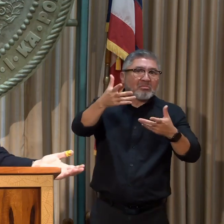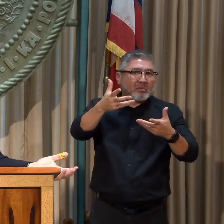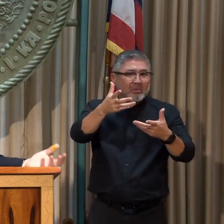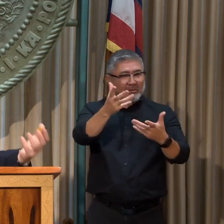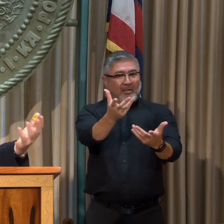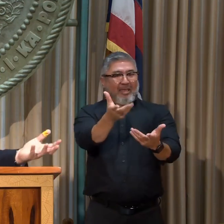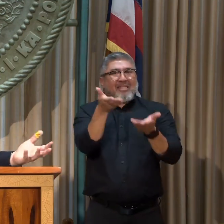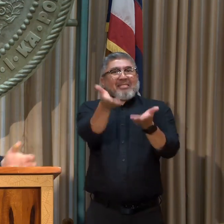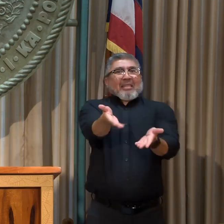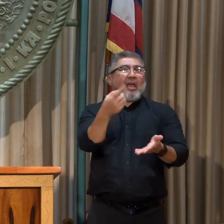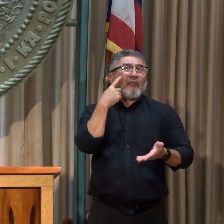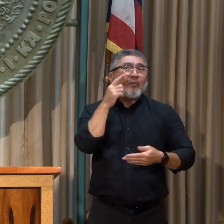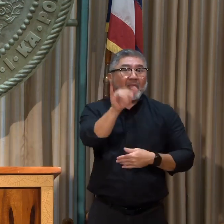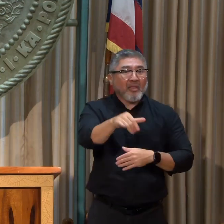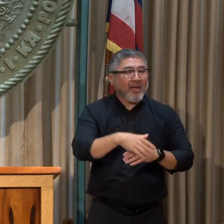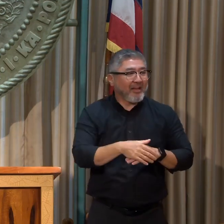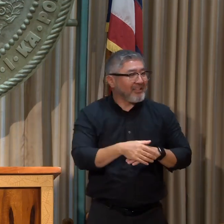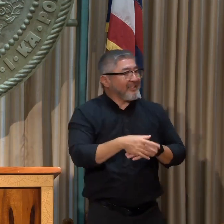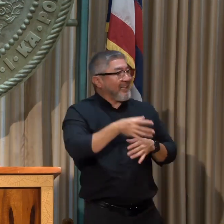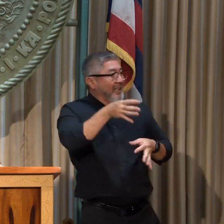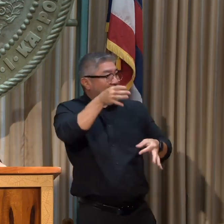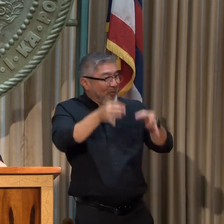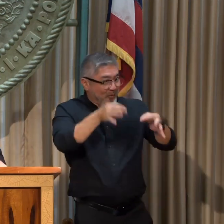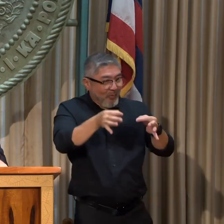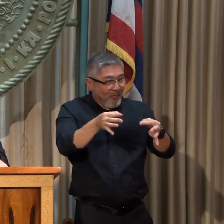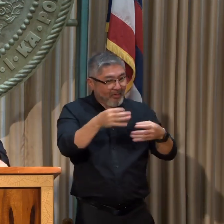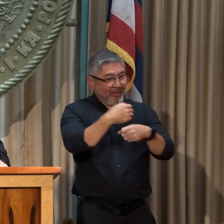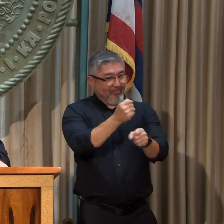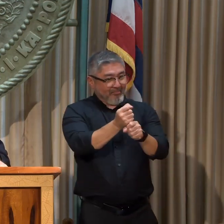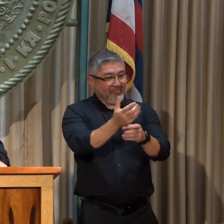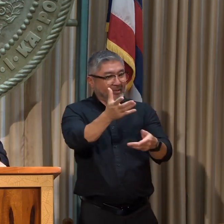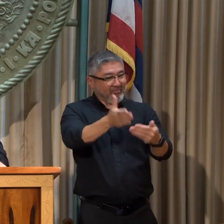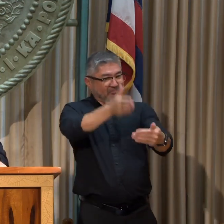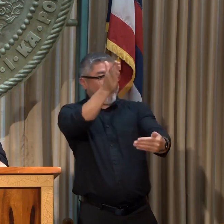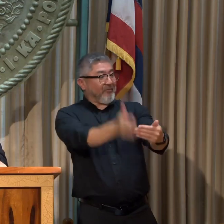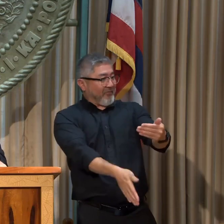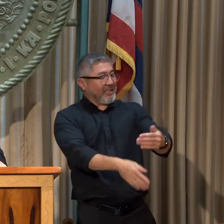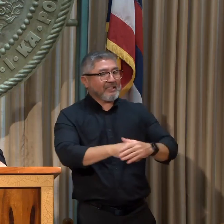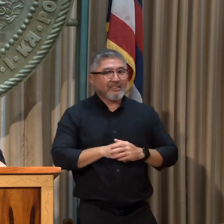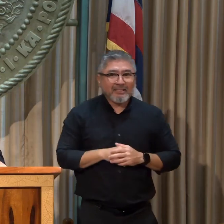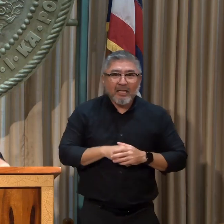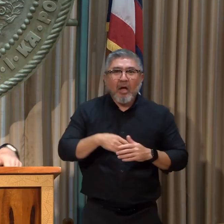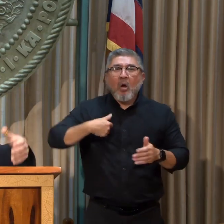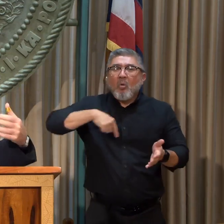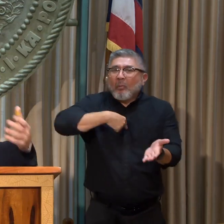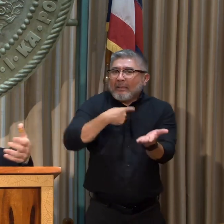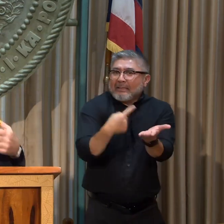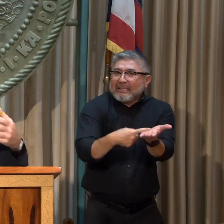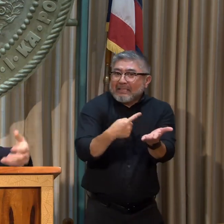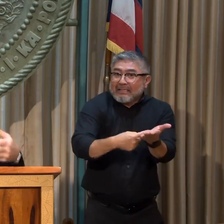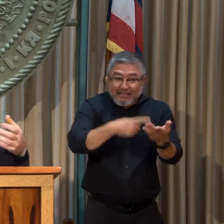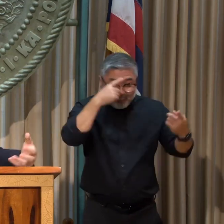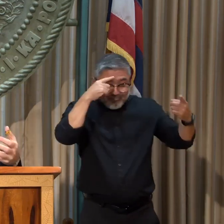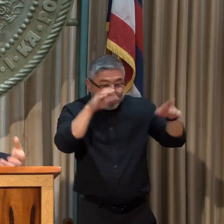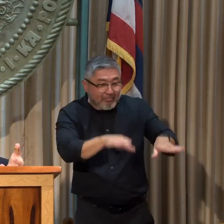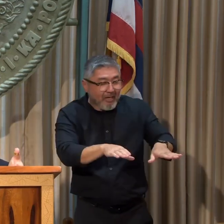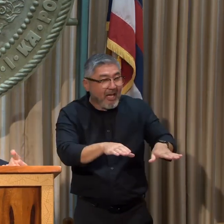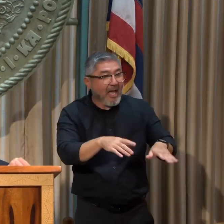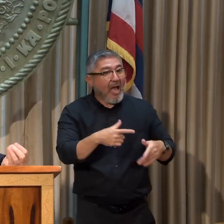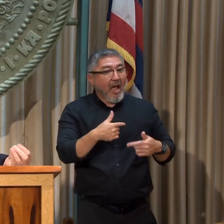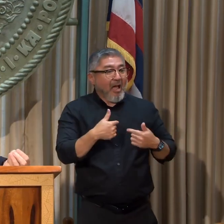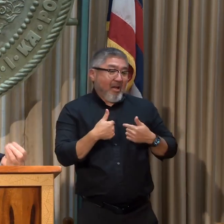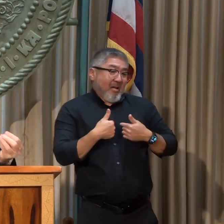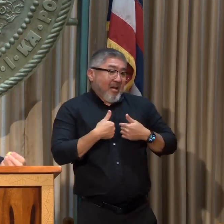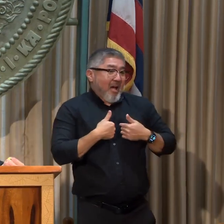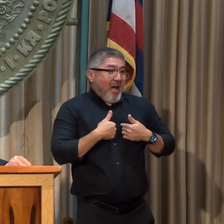settlement like this creates some guarantees. To be honest, as we were contemplating the details of the settlement, I was encouraging it to